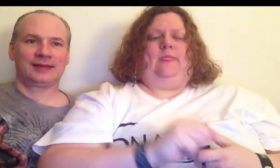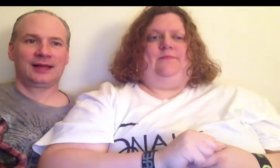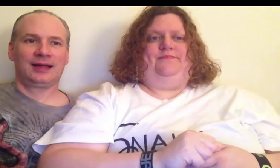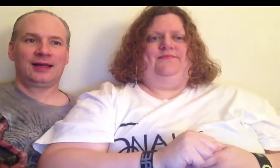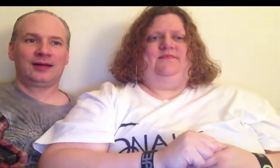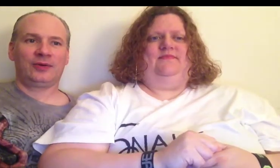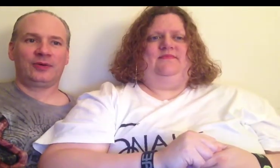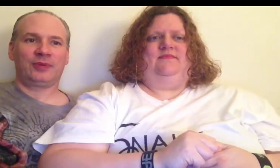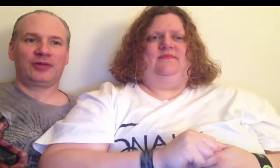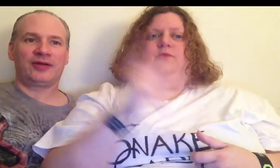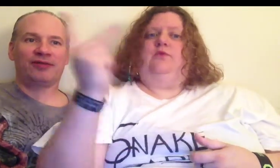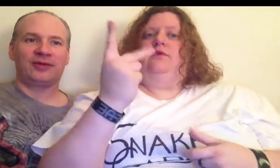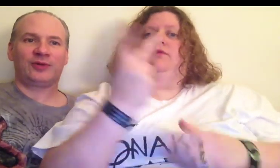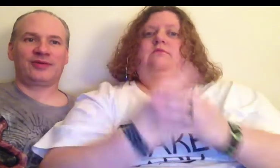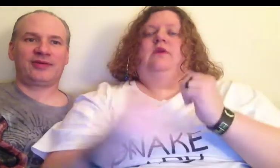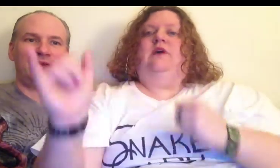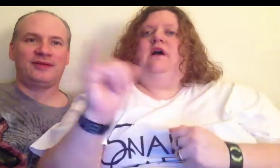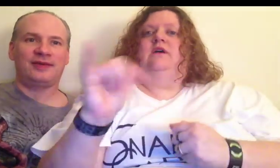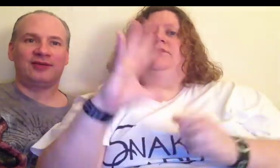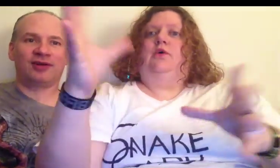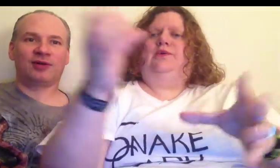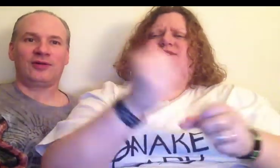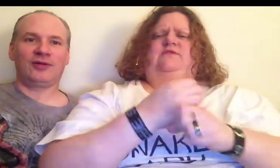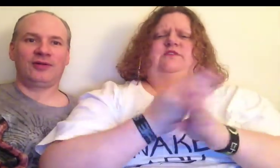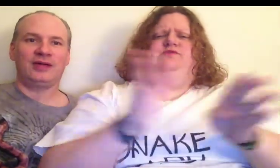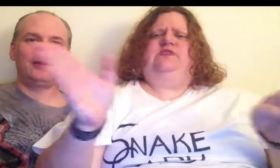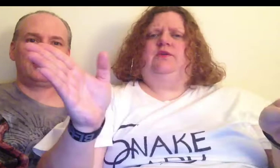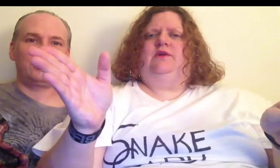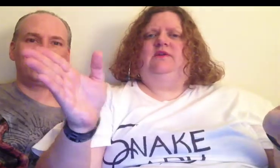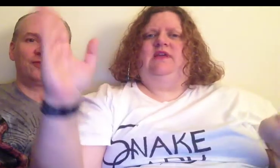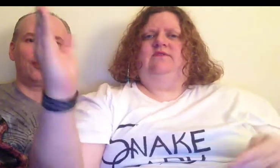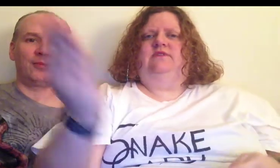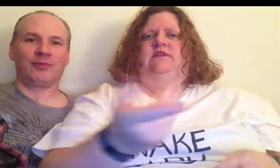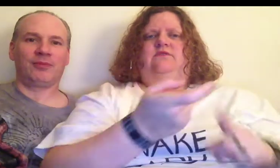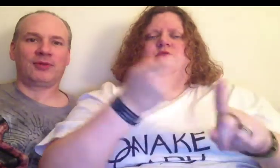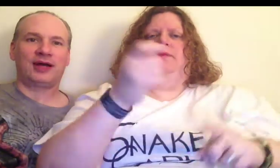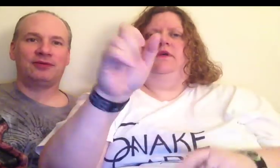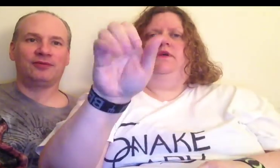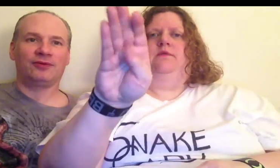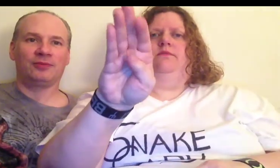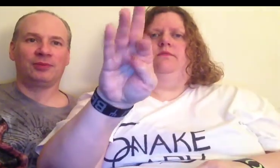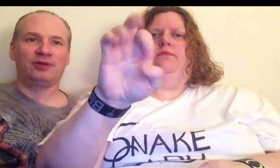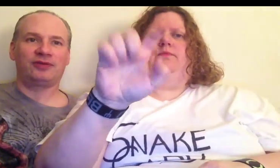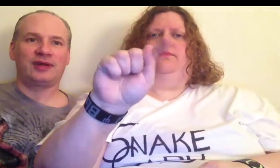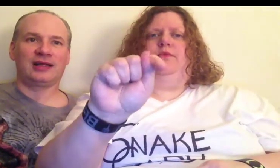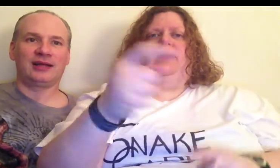We both also received a general invitation from Brett from Blue Stolly.